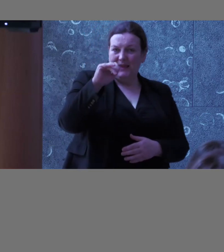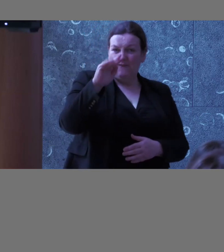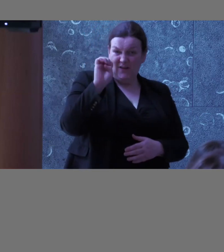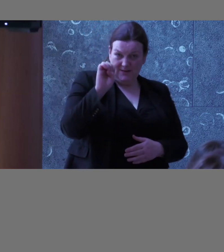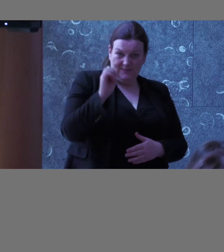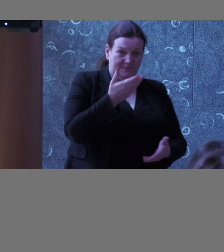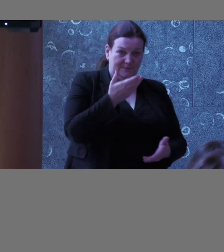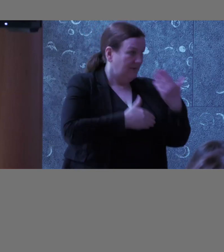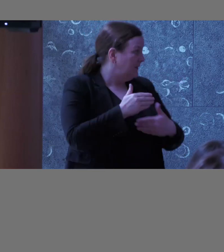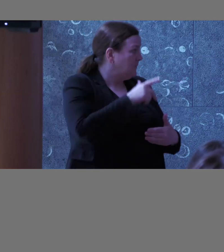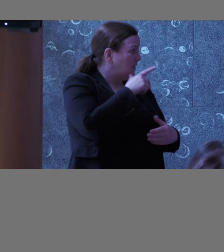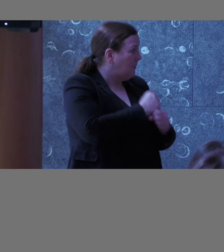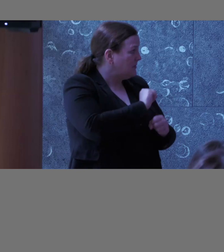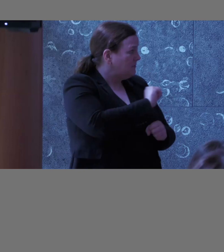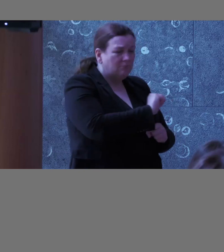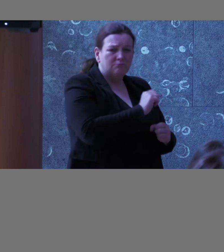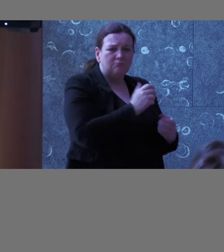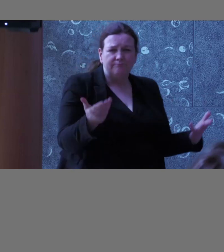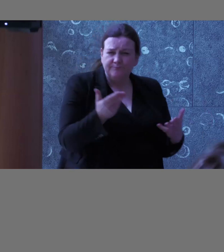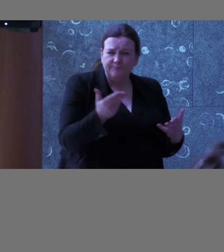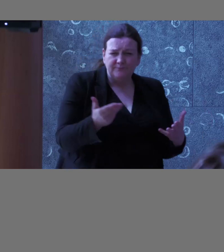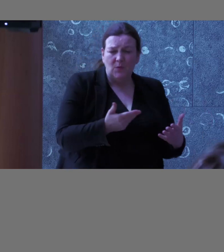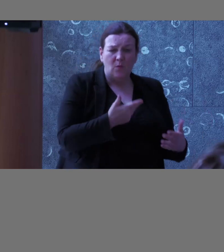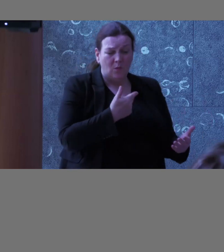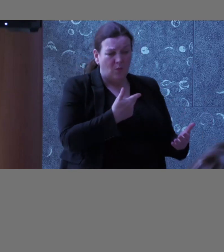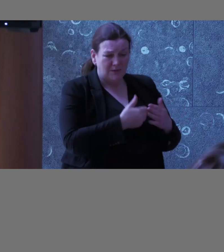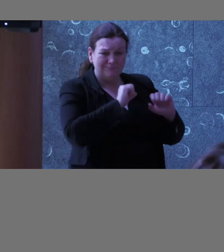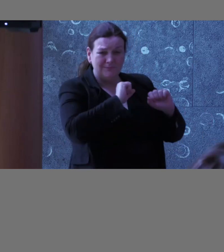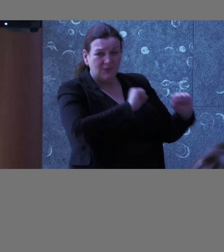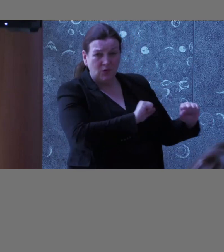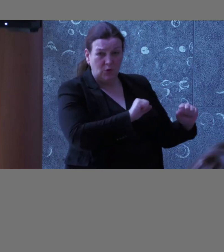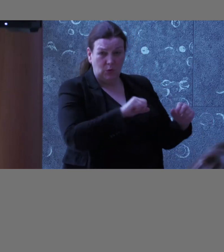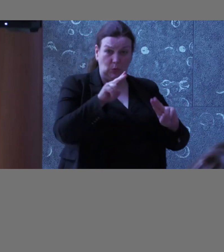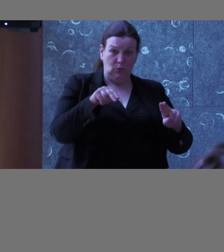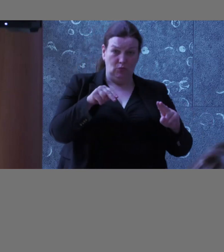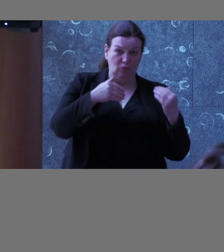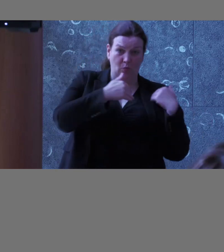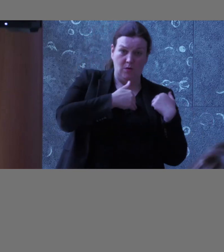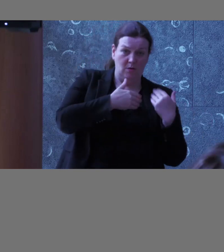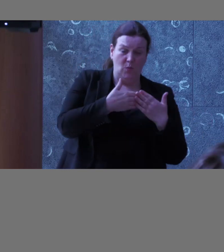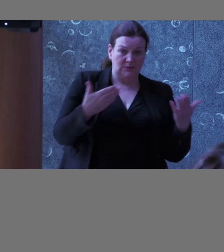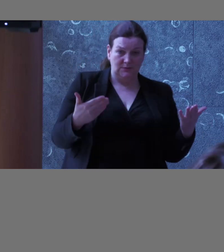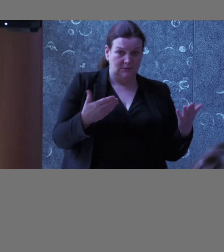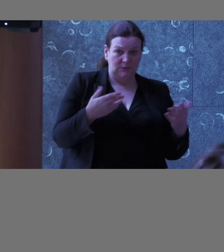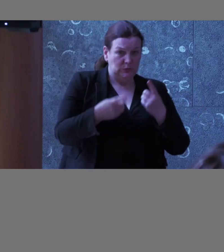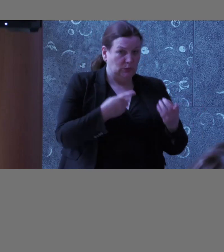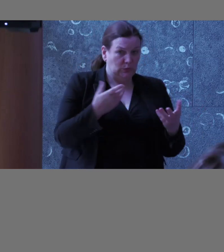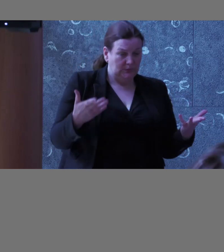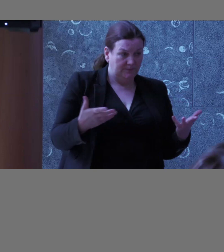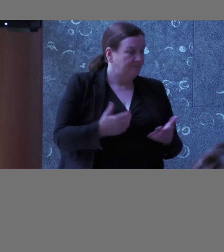can tell us a little bit more what you in your new role are doing